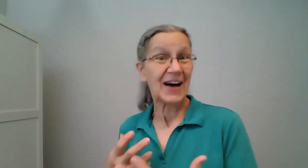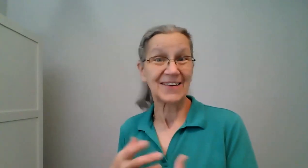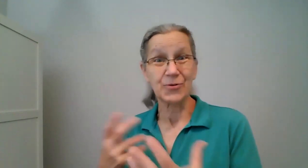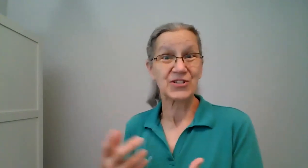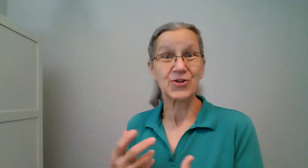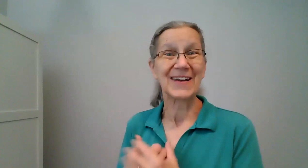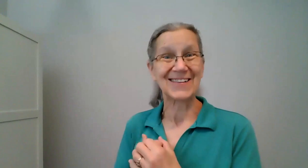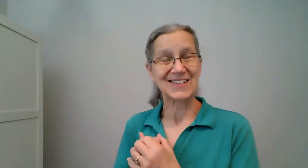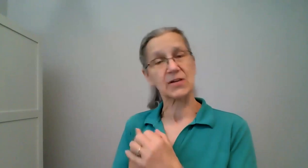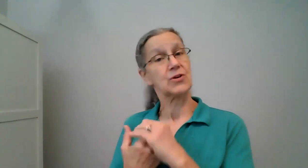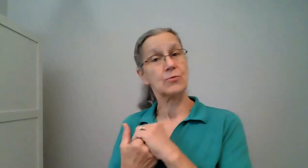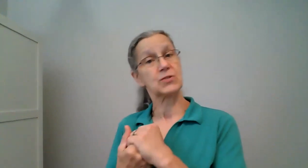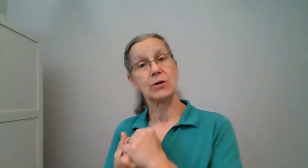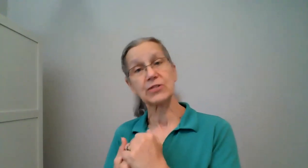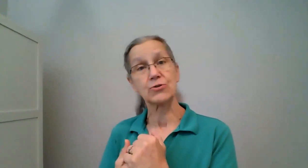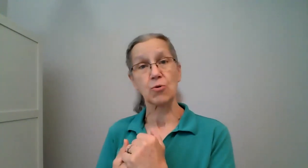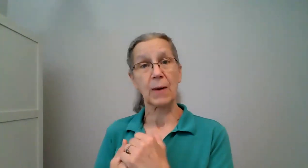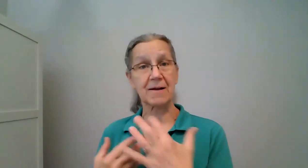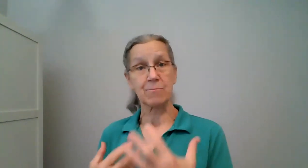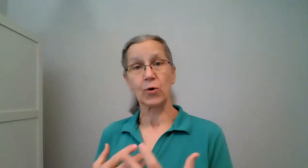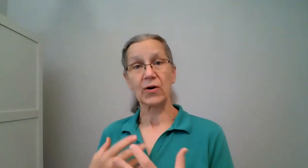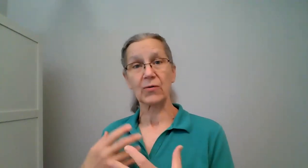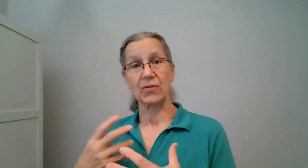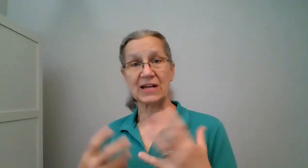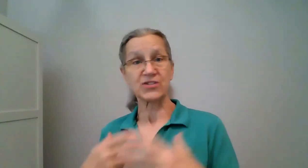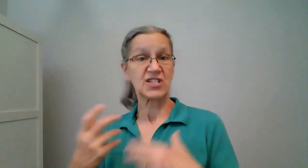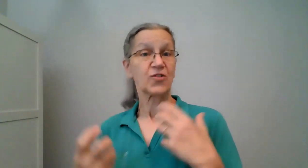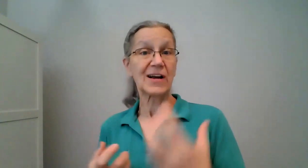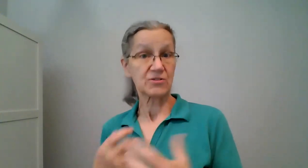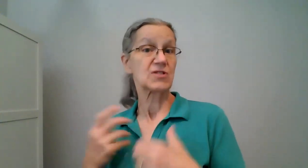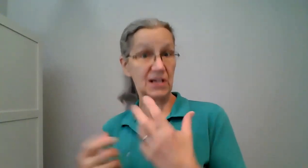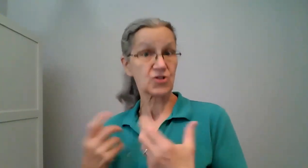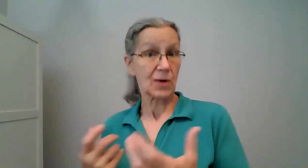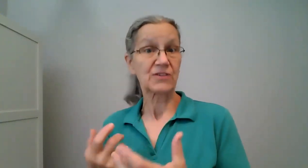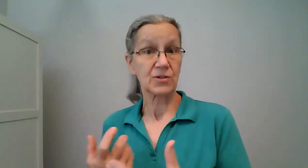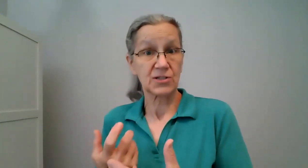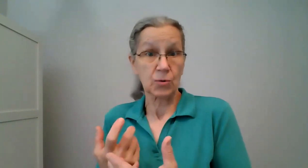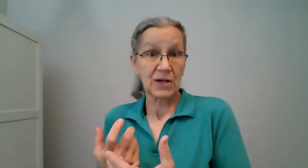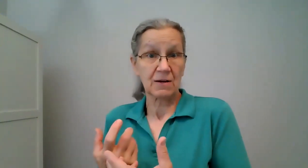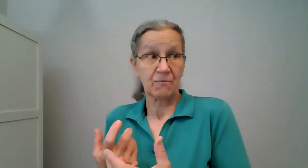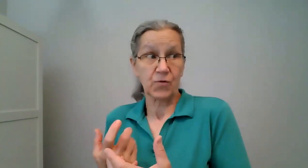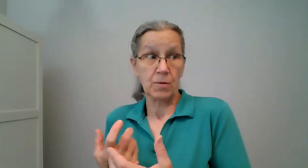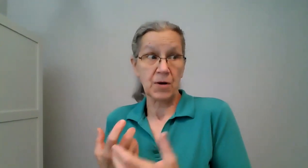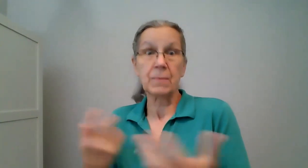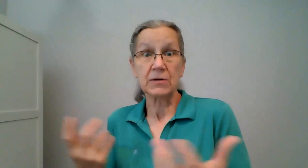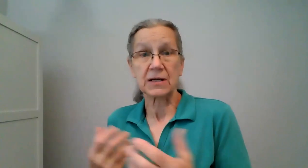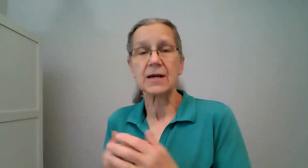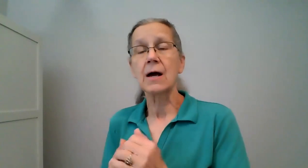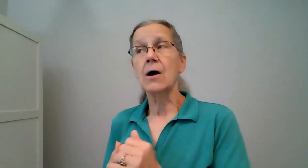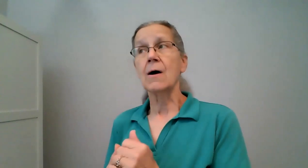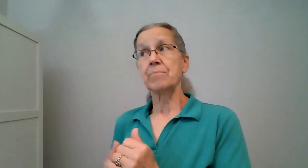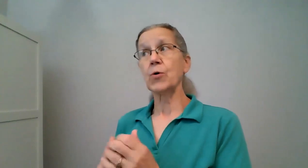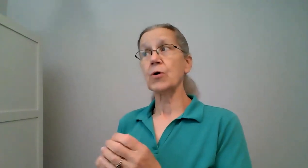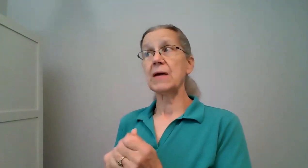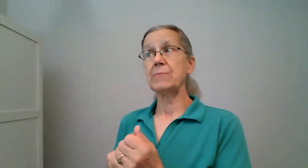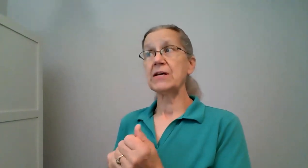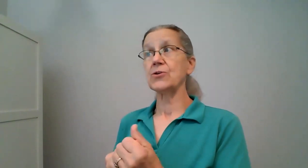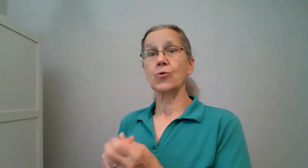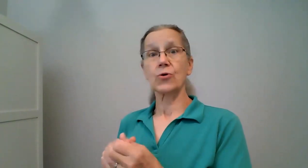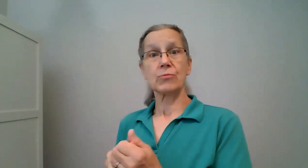fun you enjoy it so you start to use your bike more than just for exercise you're actually doing it for mobility or maybe you're